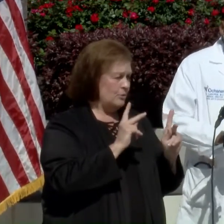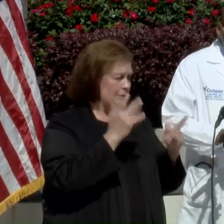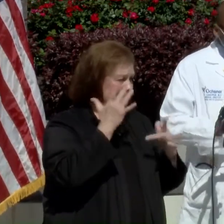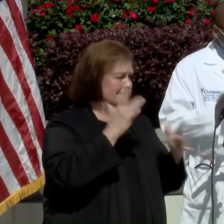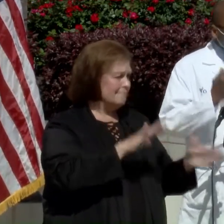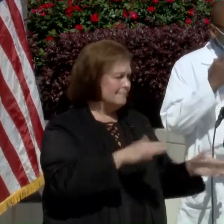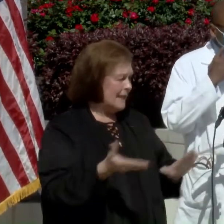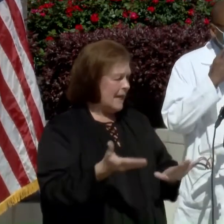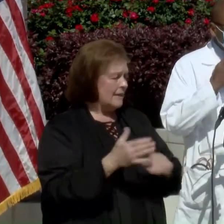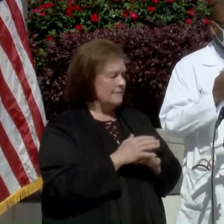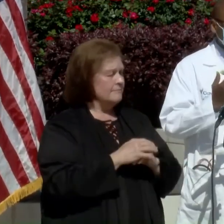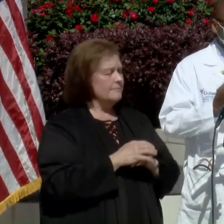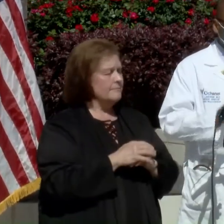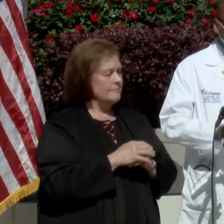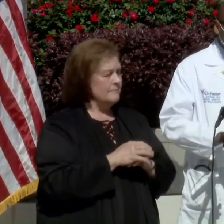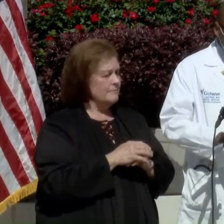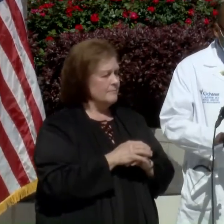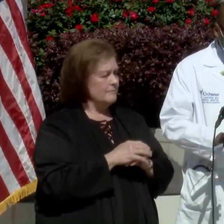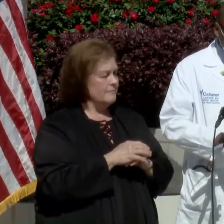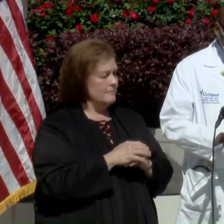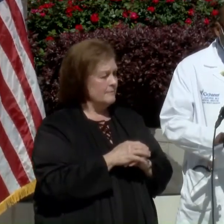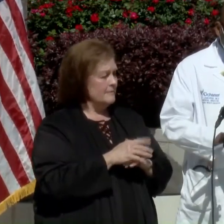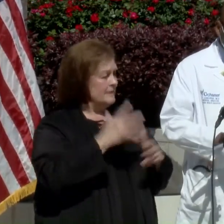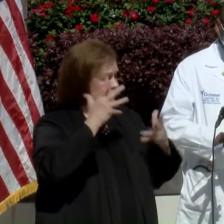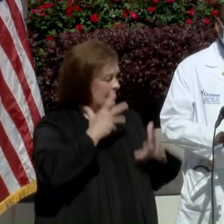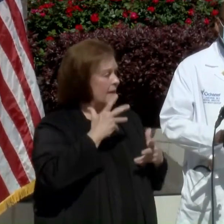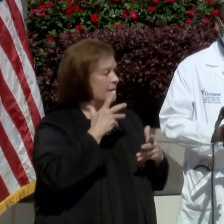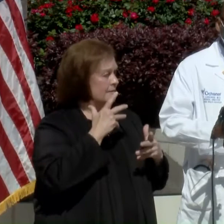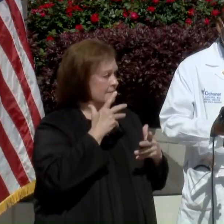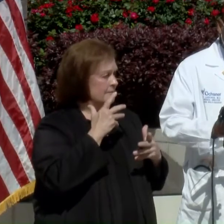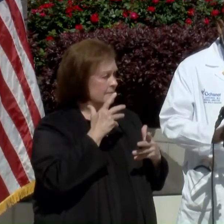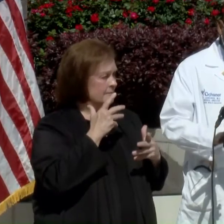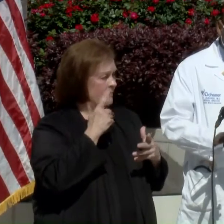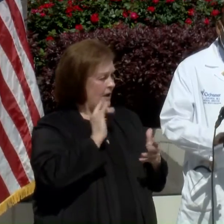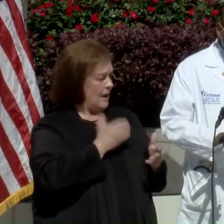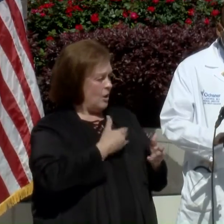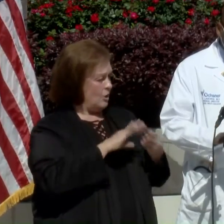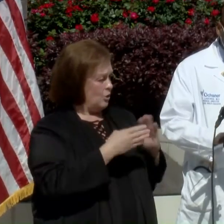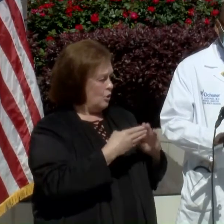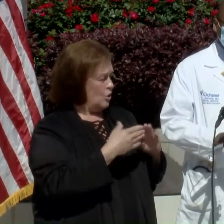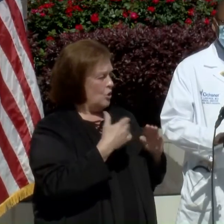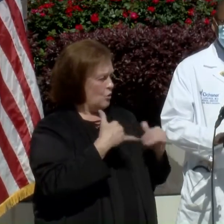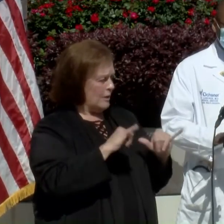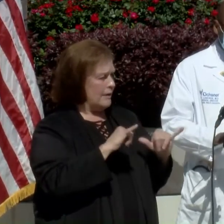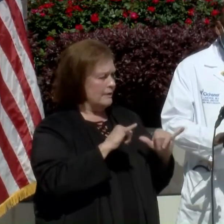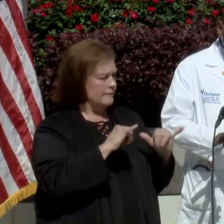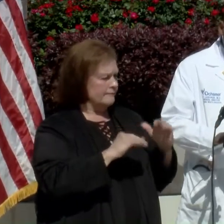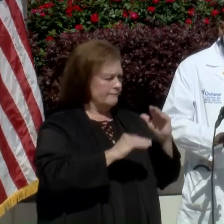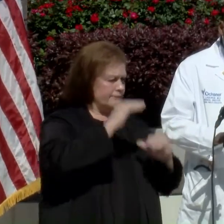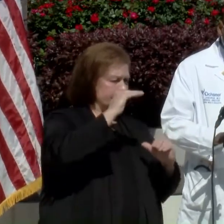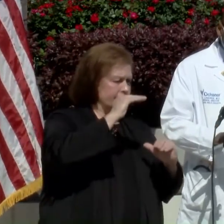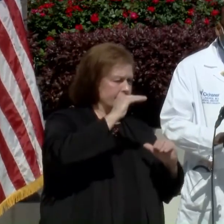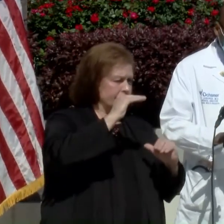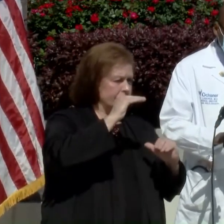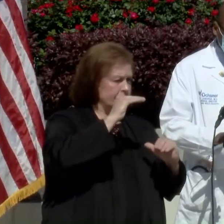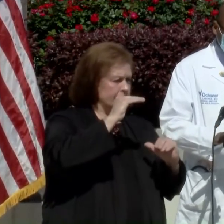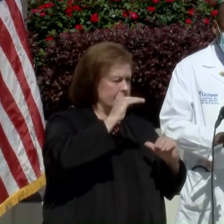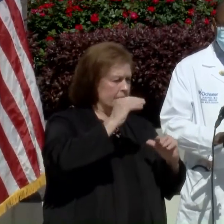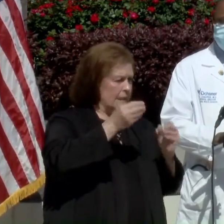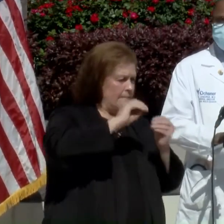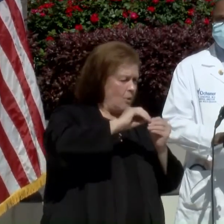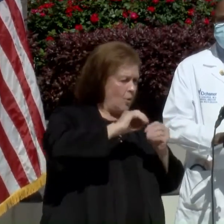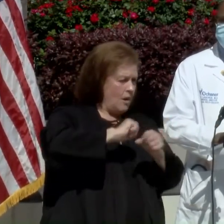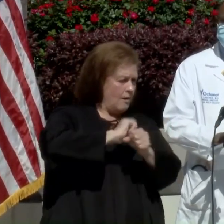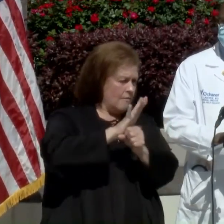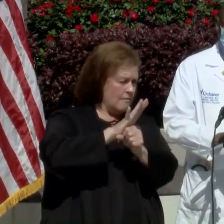And sadly, um, for our communities of color, we have disproportionately suffered more severe cases